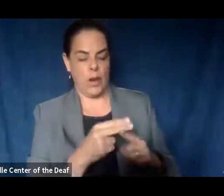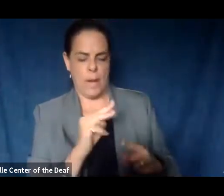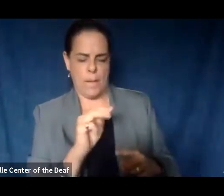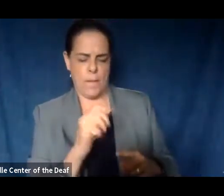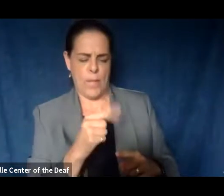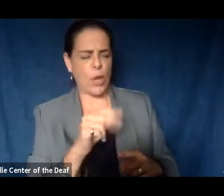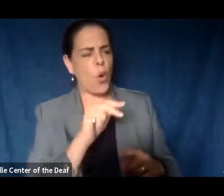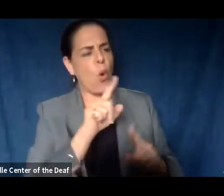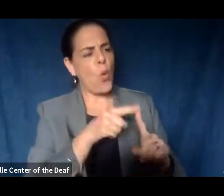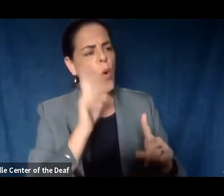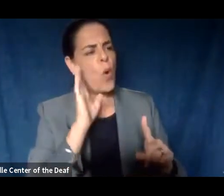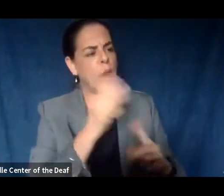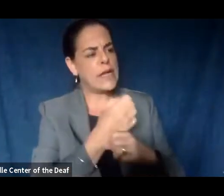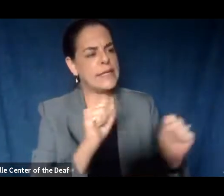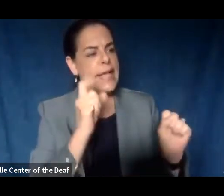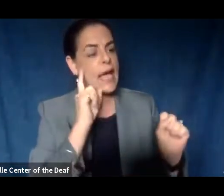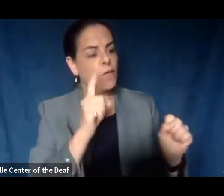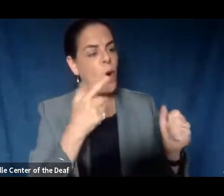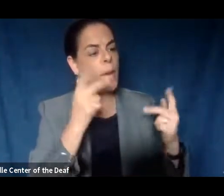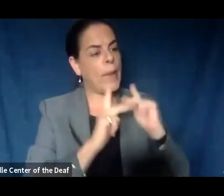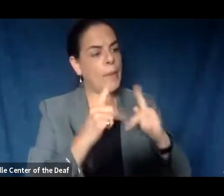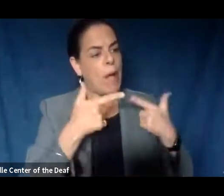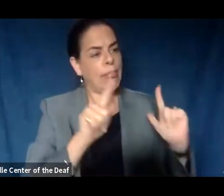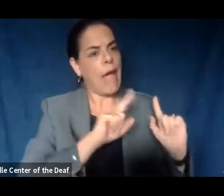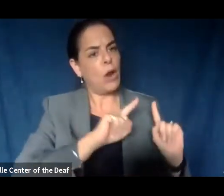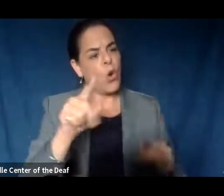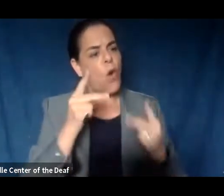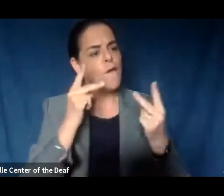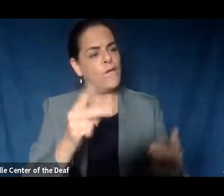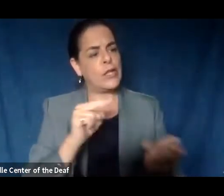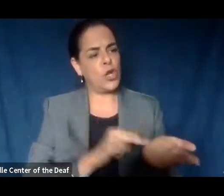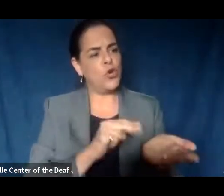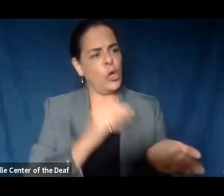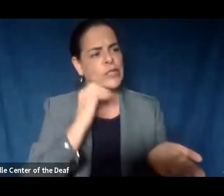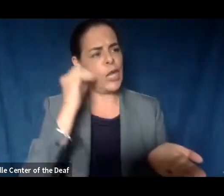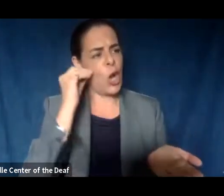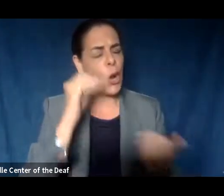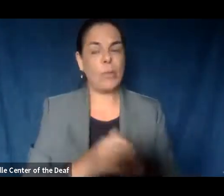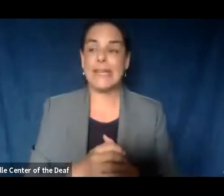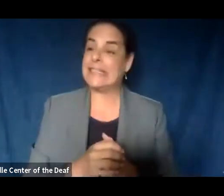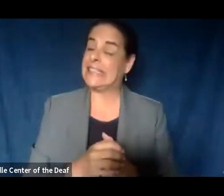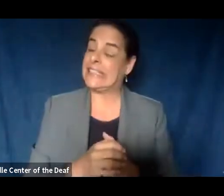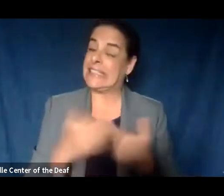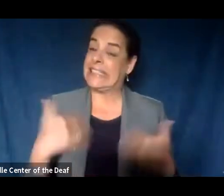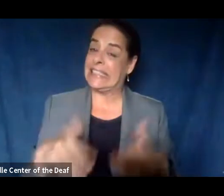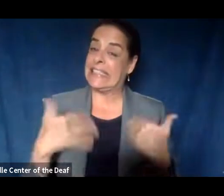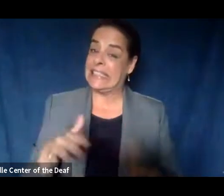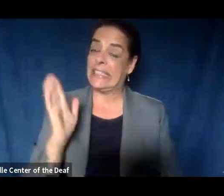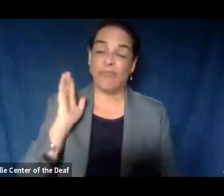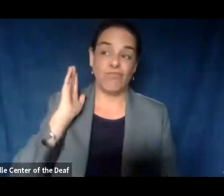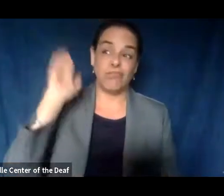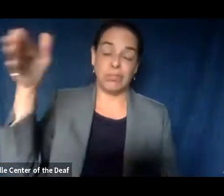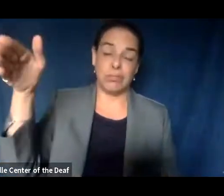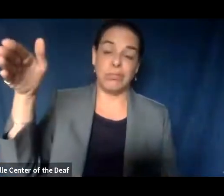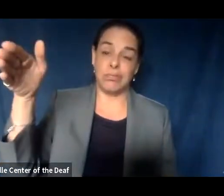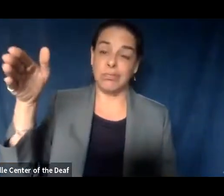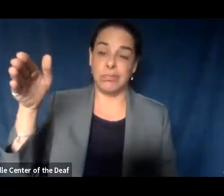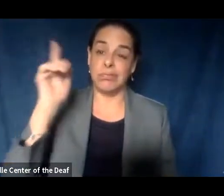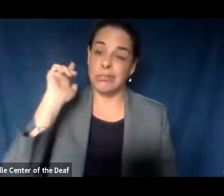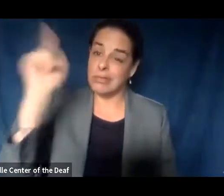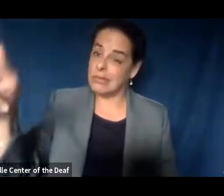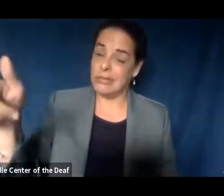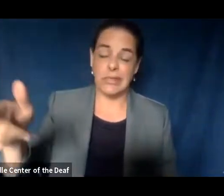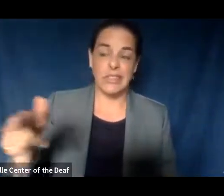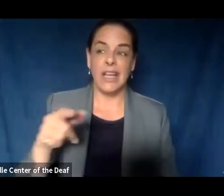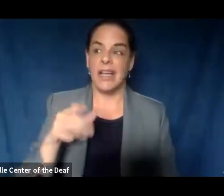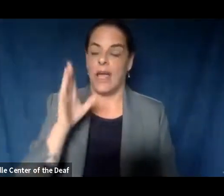it be safe to allow people to visit nursing homes again? Well, that's going to be quite a ways out. That is determined by several different